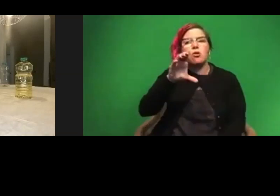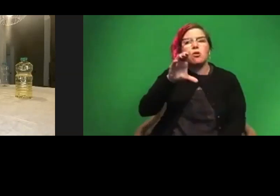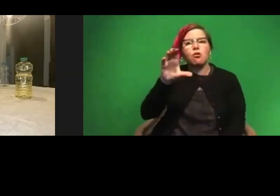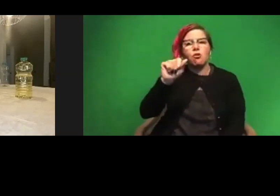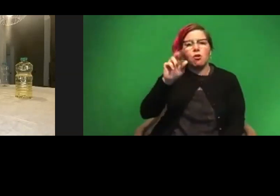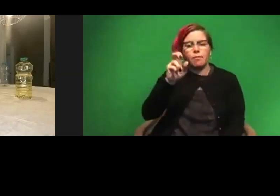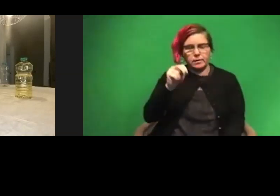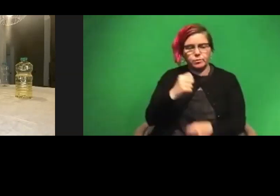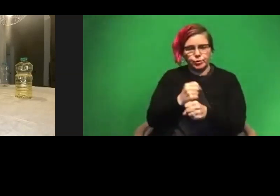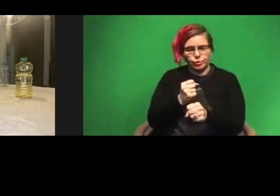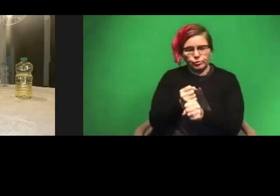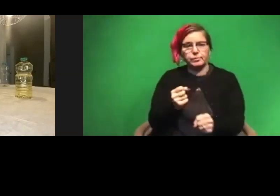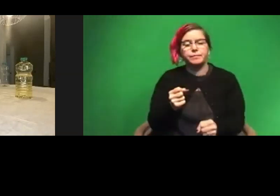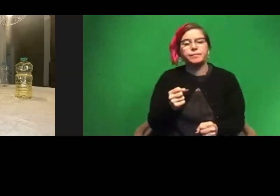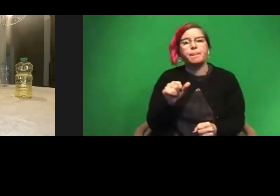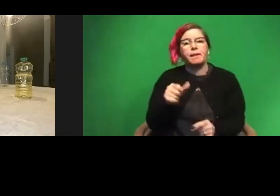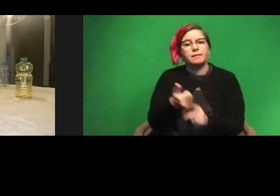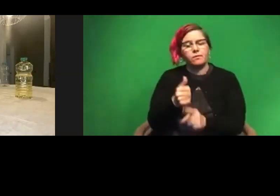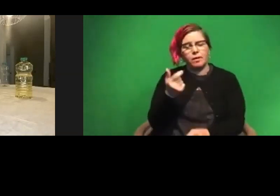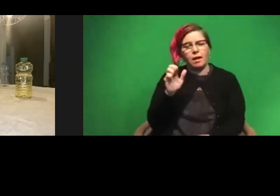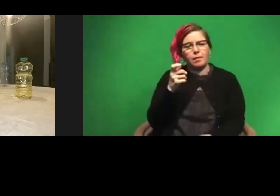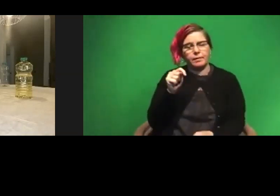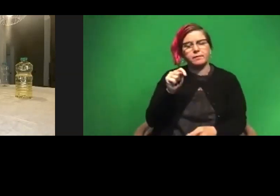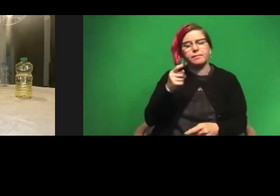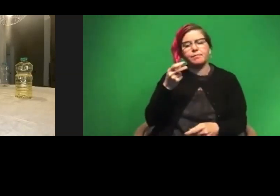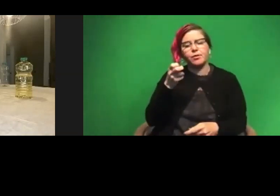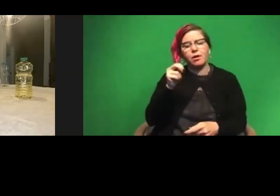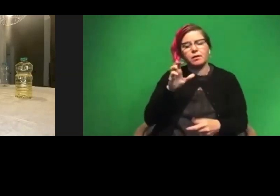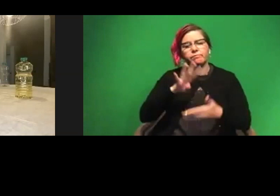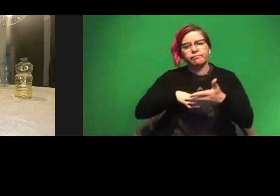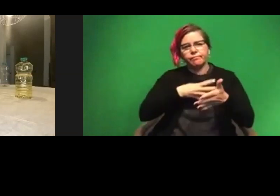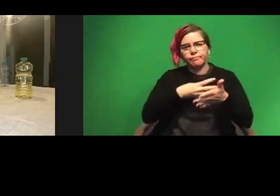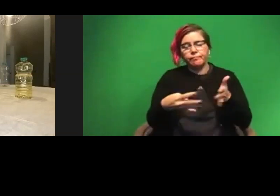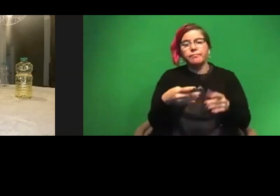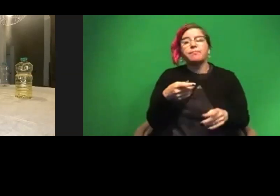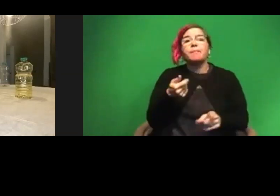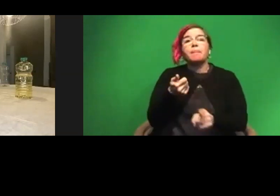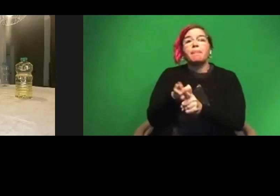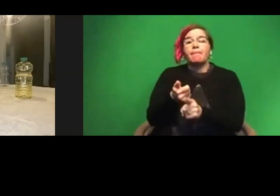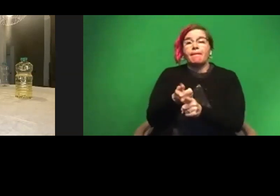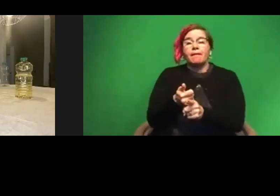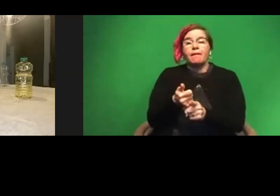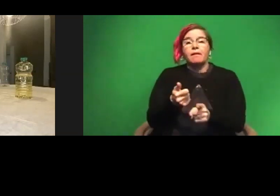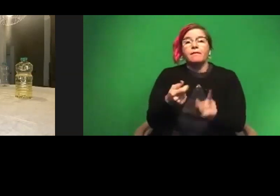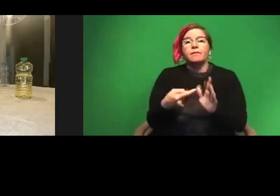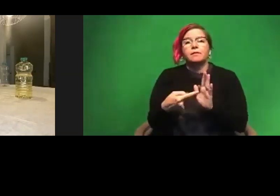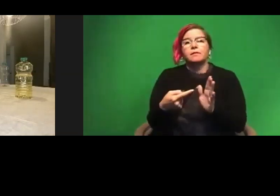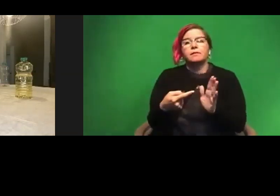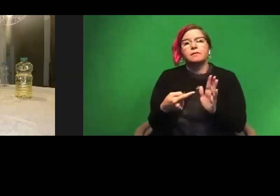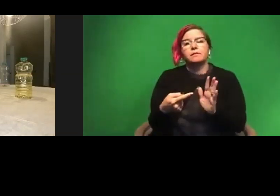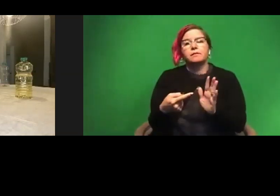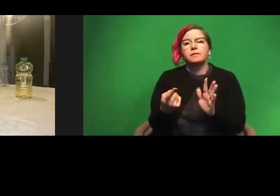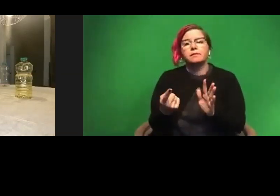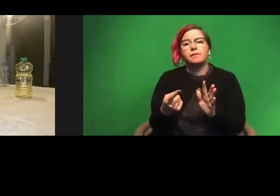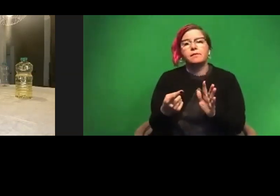Carbon is one of the elements on the periodic table that is shown or comes out in that air